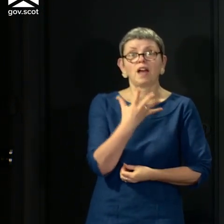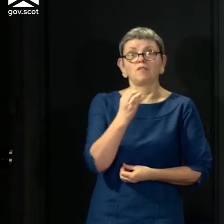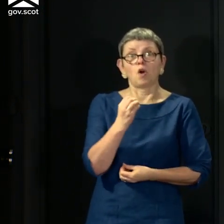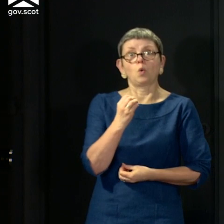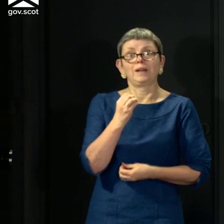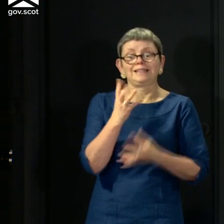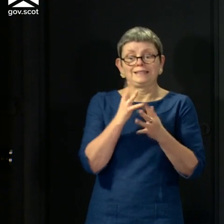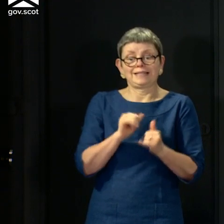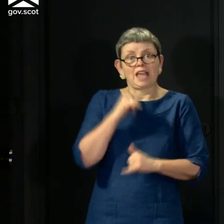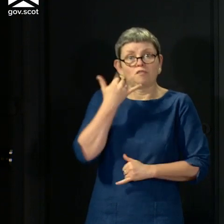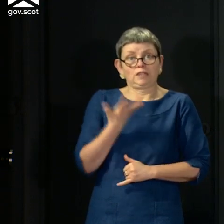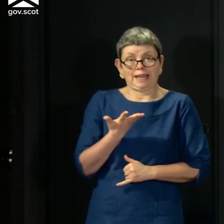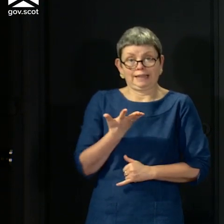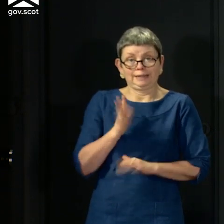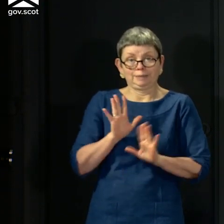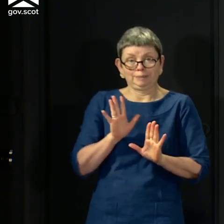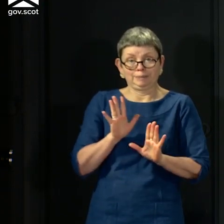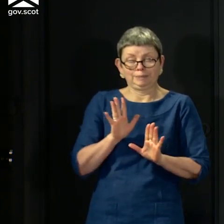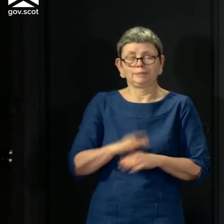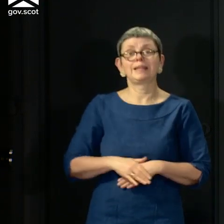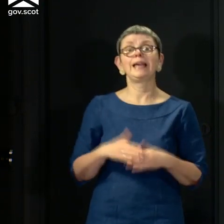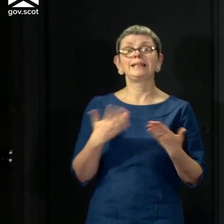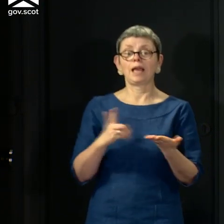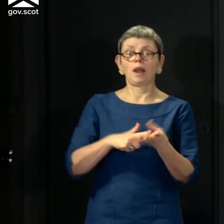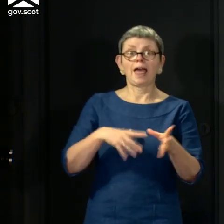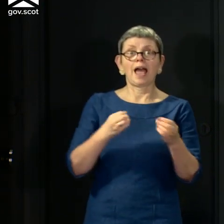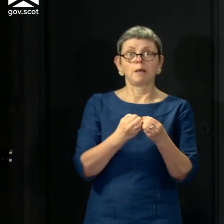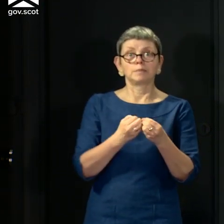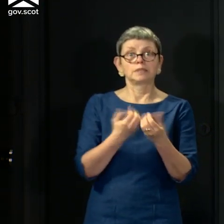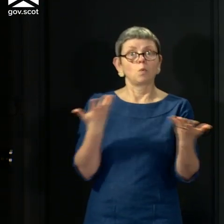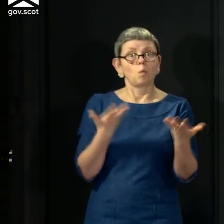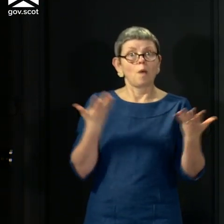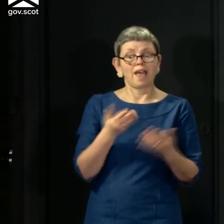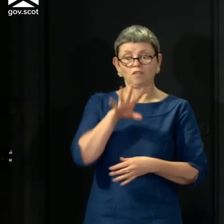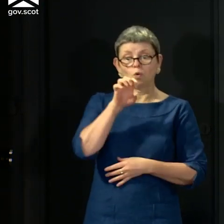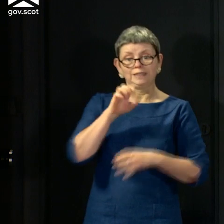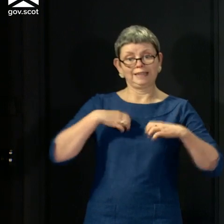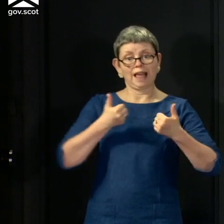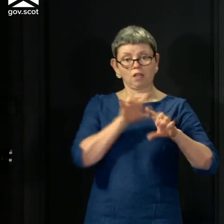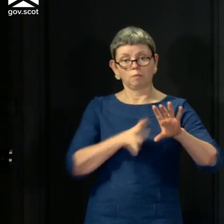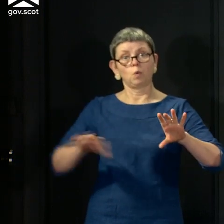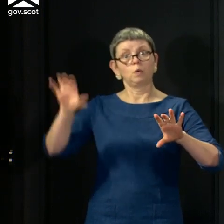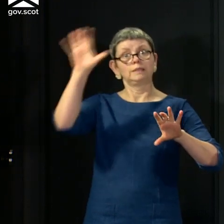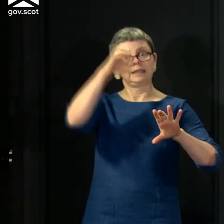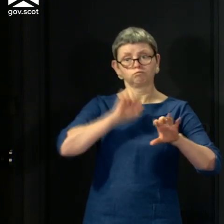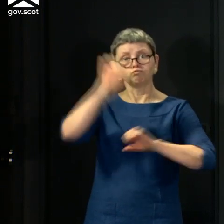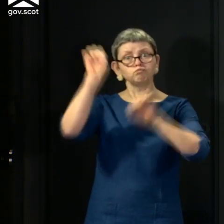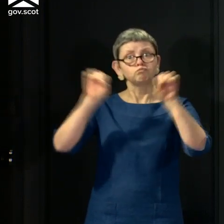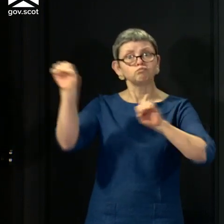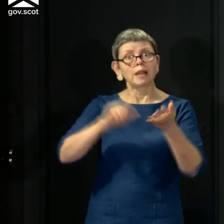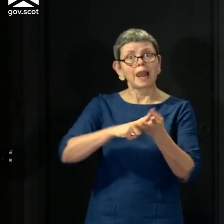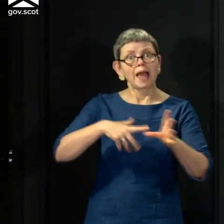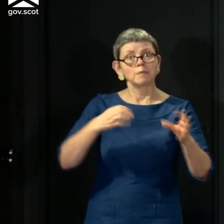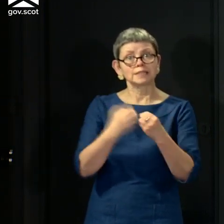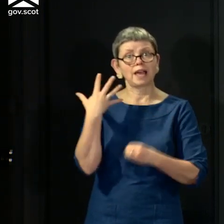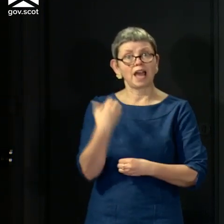I can confirm that we now have NHS labs operating in all 14 health board areas. And yesterday, we met our